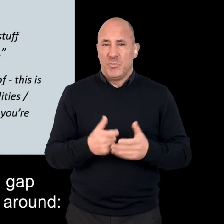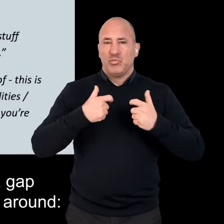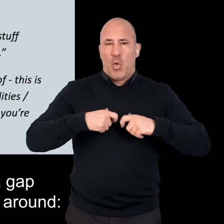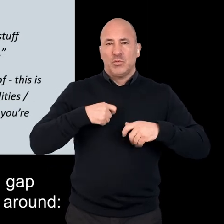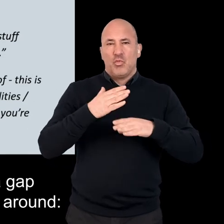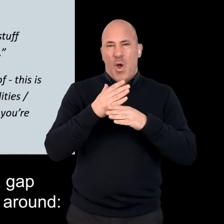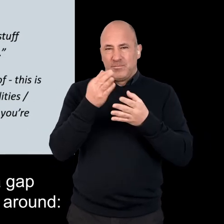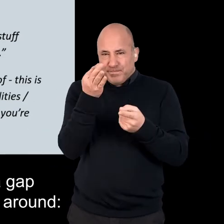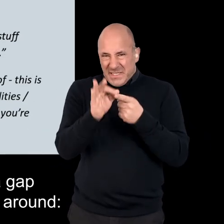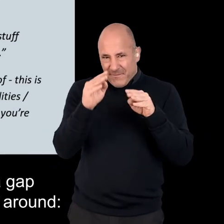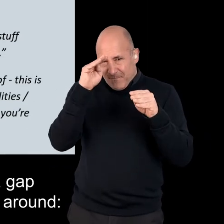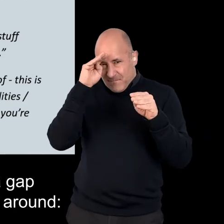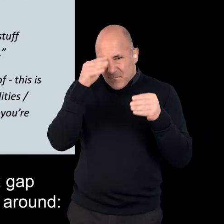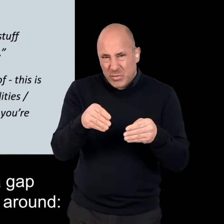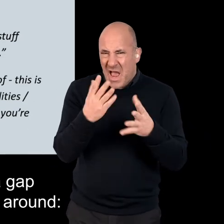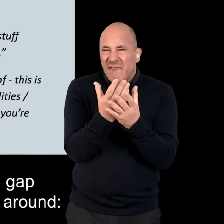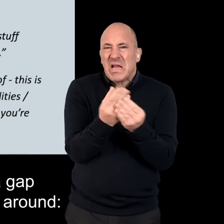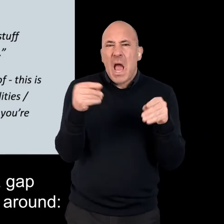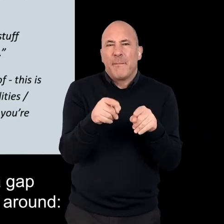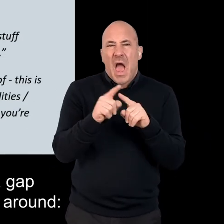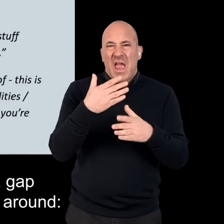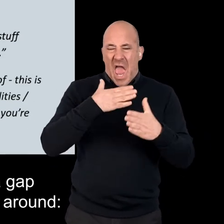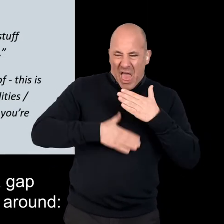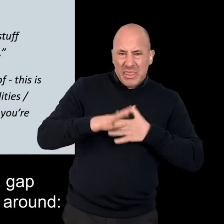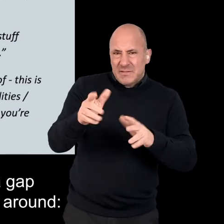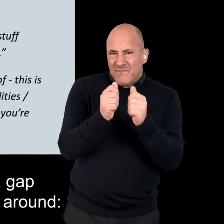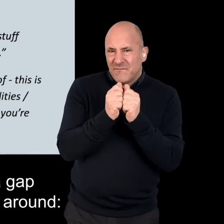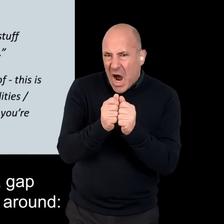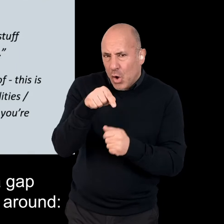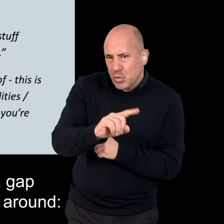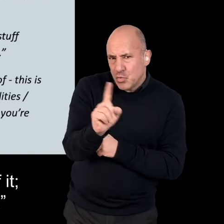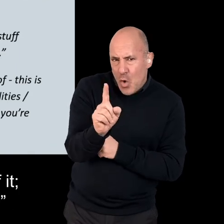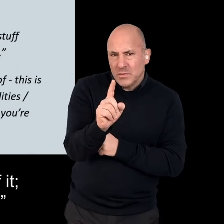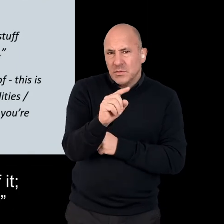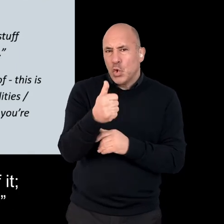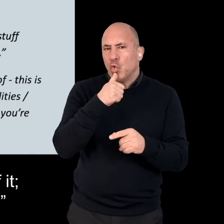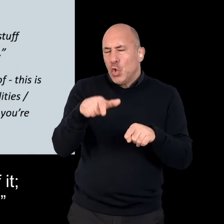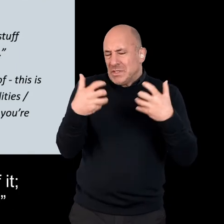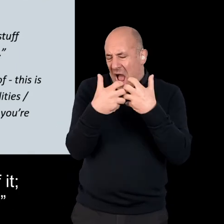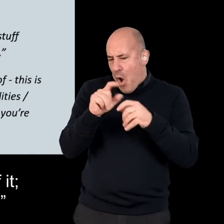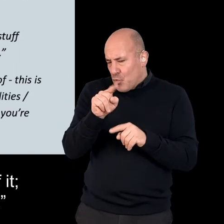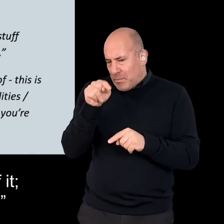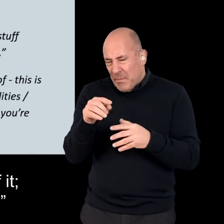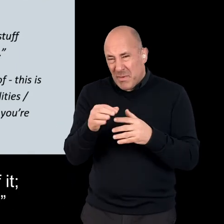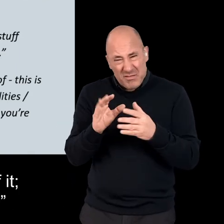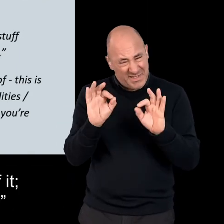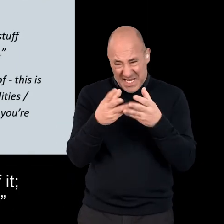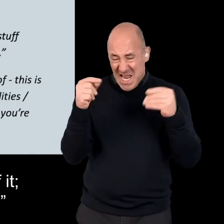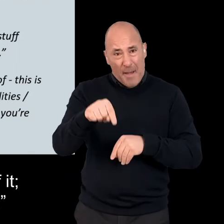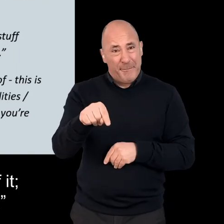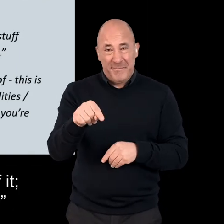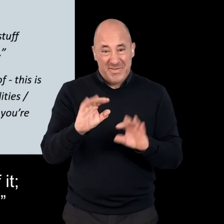I do think there's been a bit of a gap in terms of social work specific stuff. Around this is the ethics and values of this.